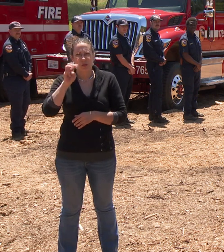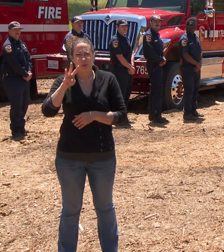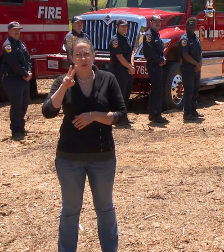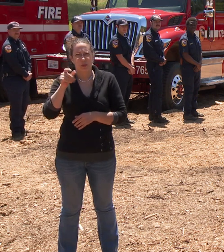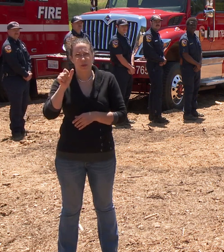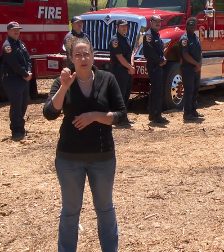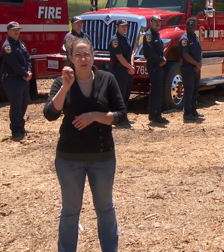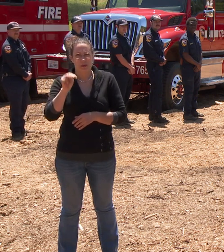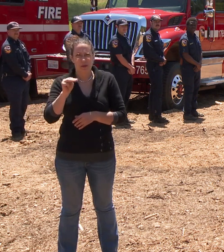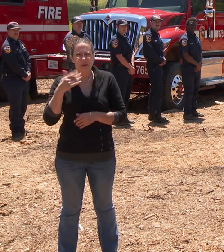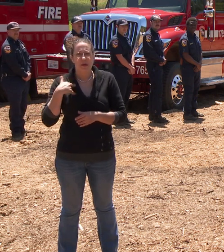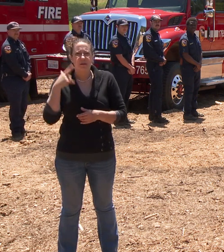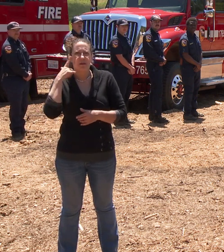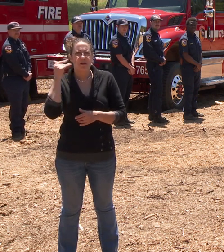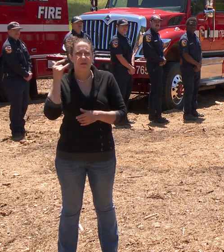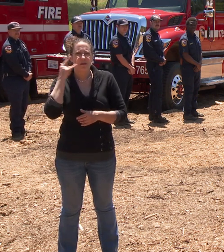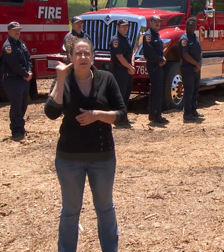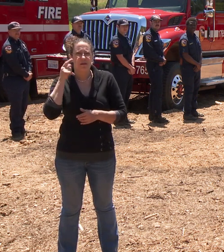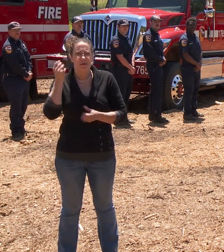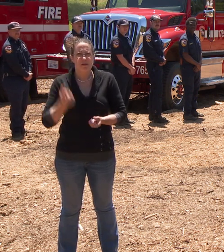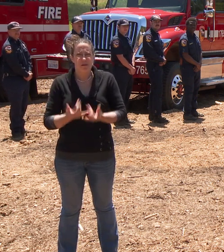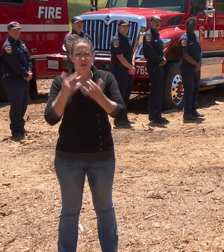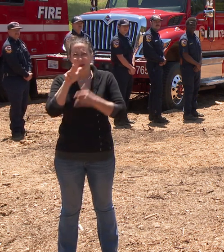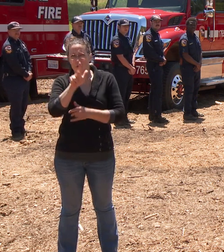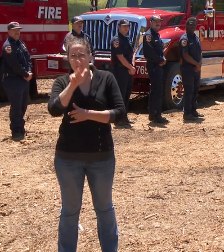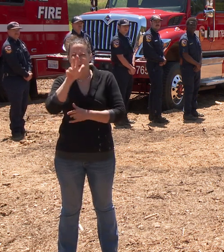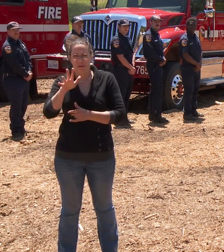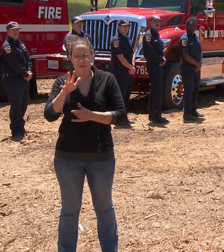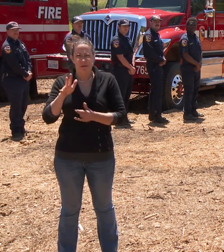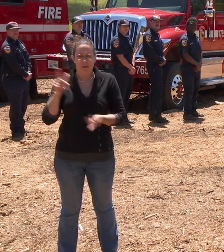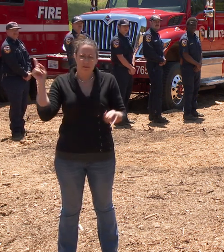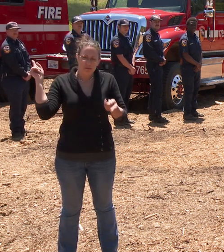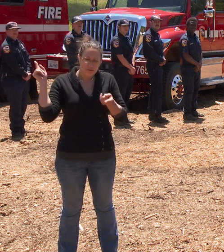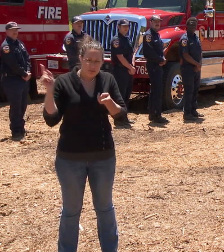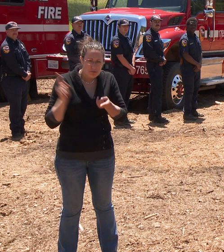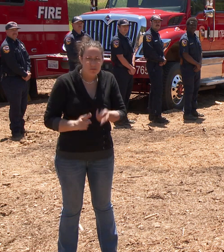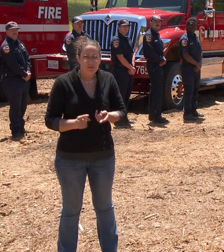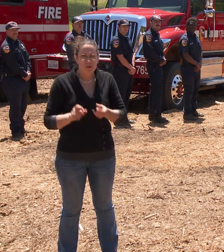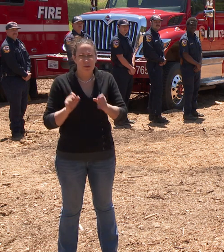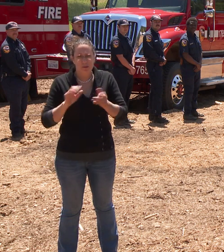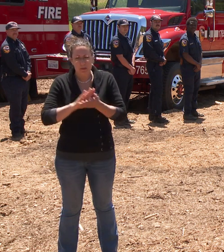Fire to identify 35 high priority fuel reduction projects